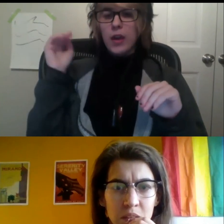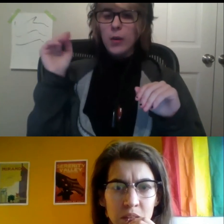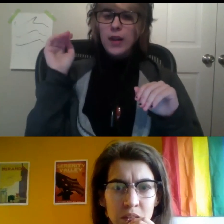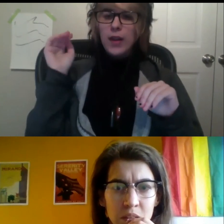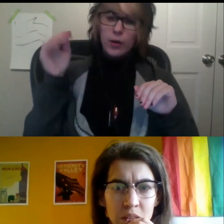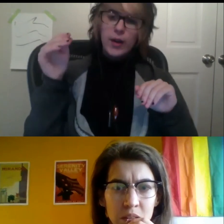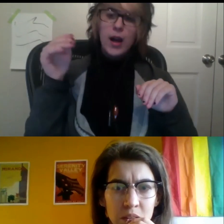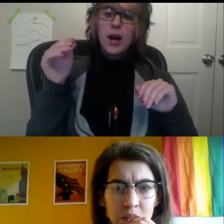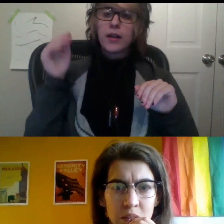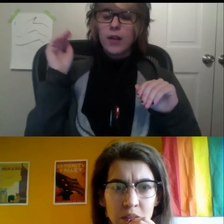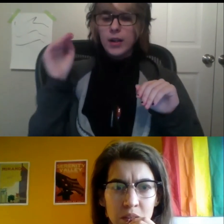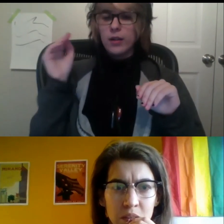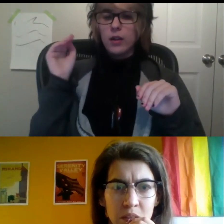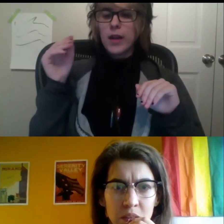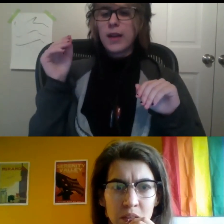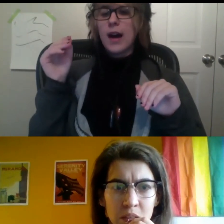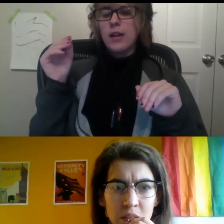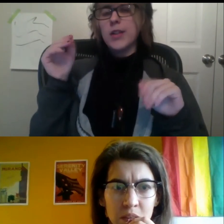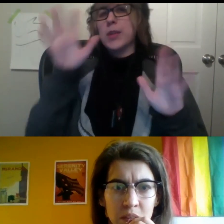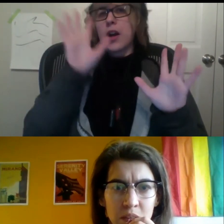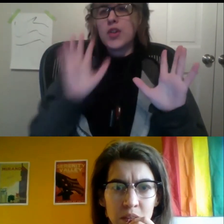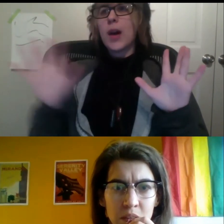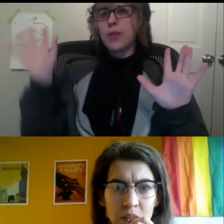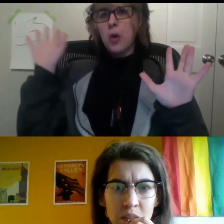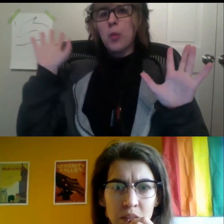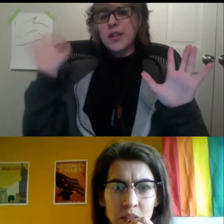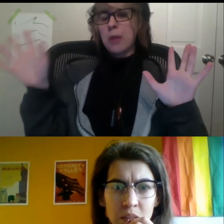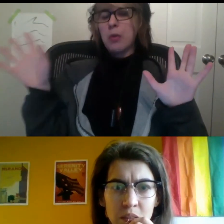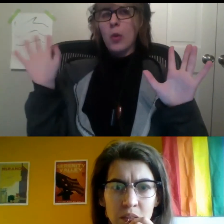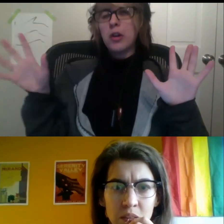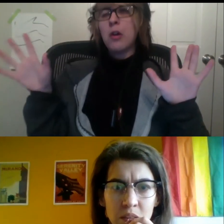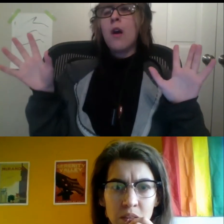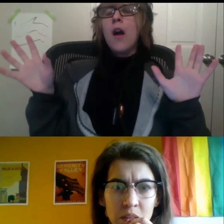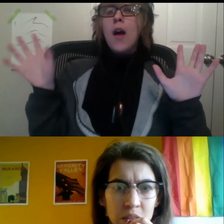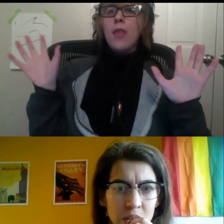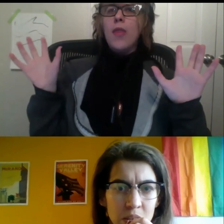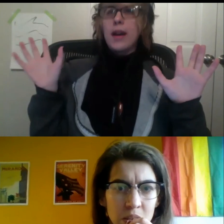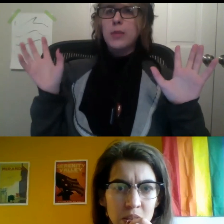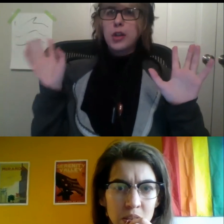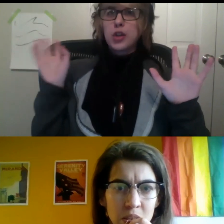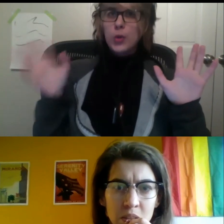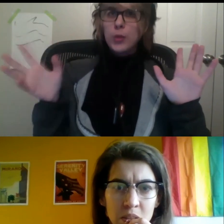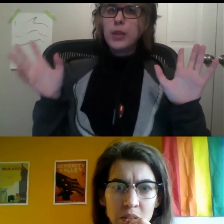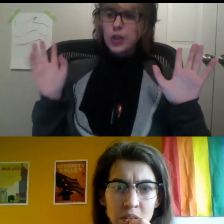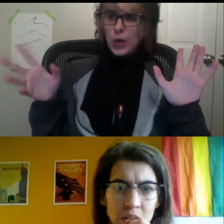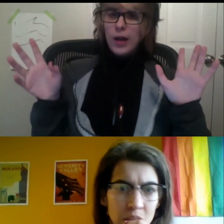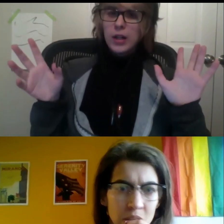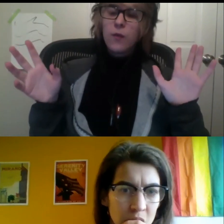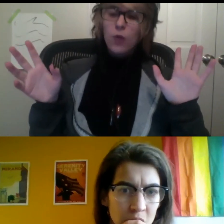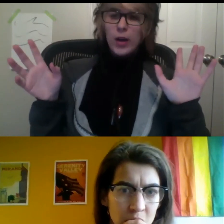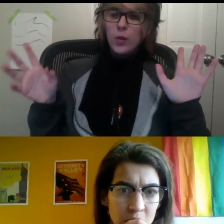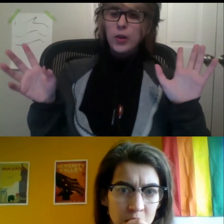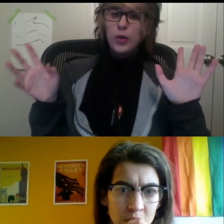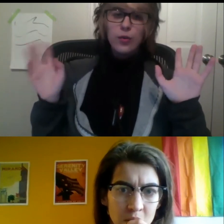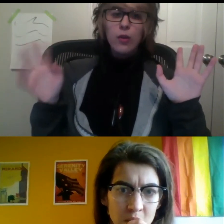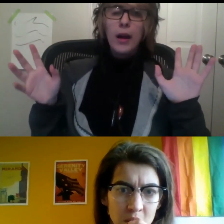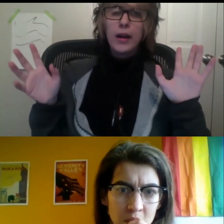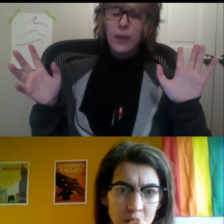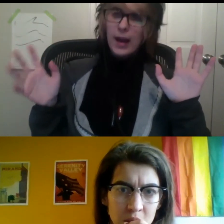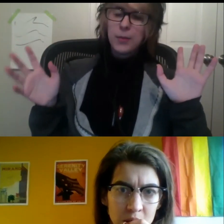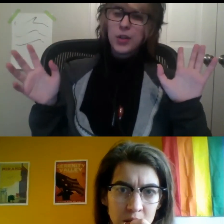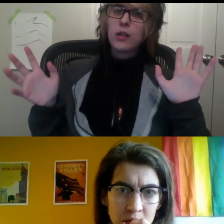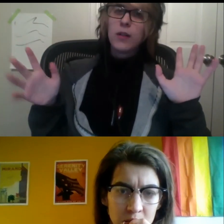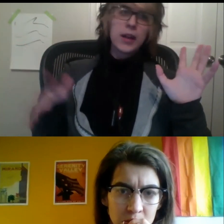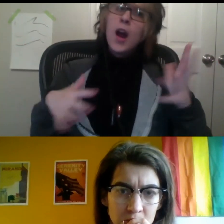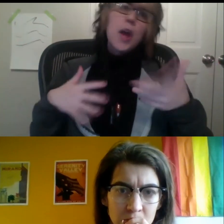the thing with Otter AI or anything like that is because you have to open a separate window, that can be extremely distracting for anyone who's relying